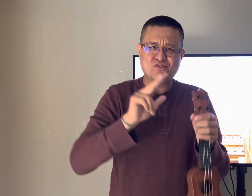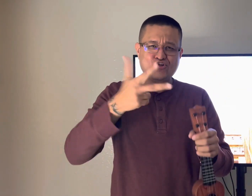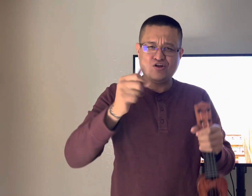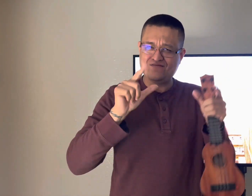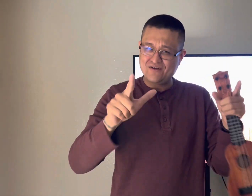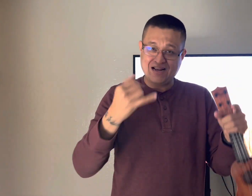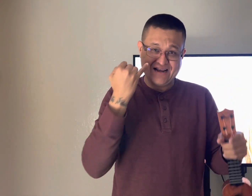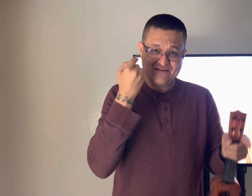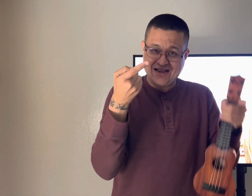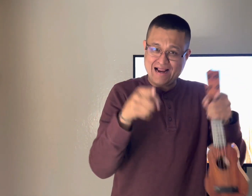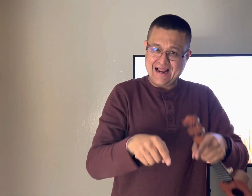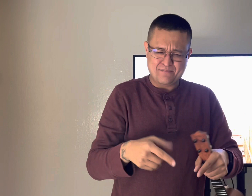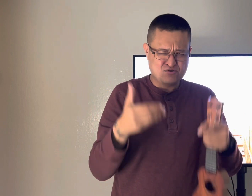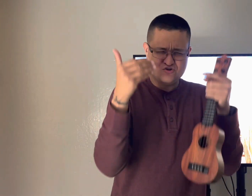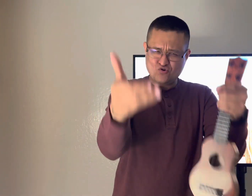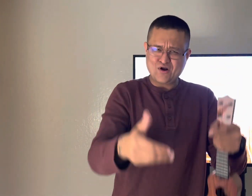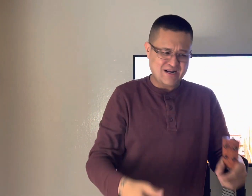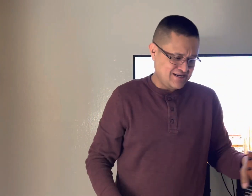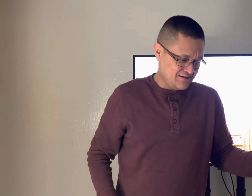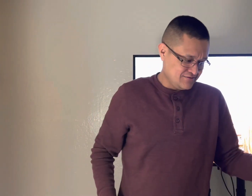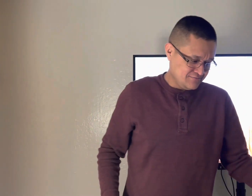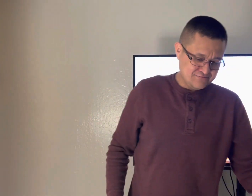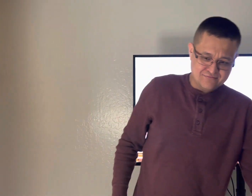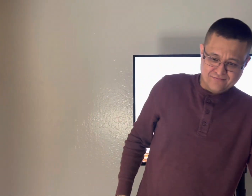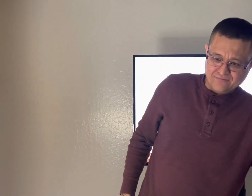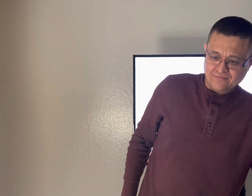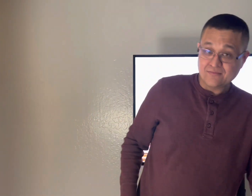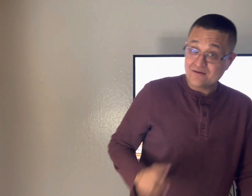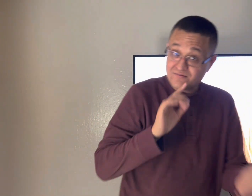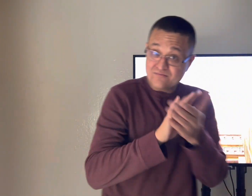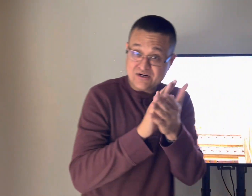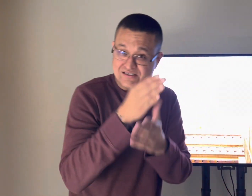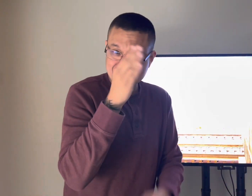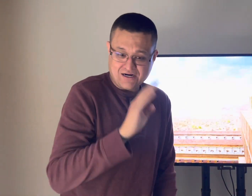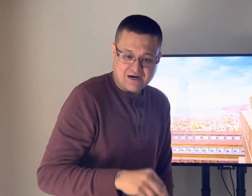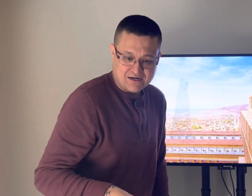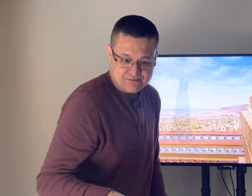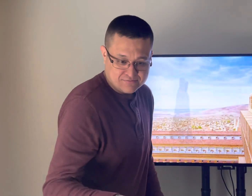the devil go ahead and shut down the video i don't care we'll do it all again praise god